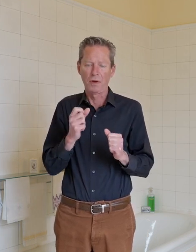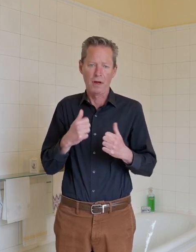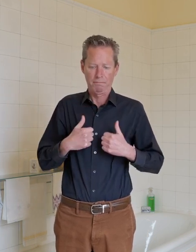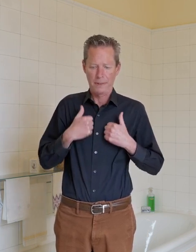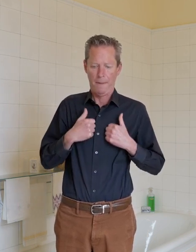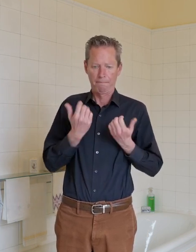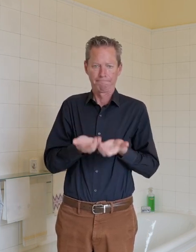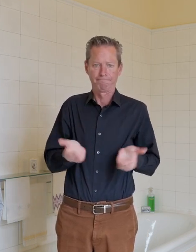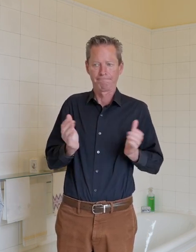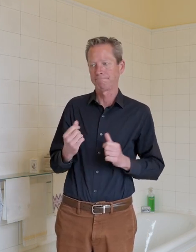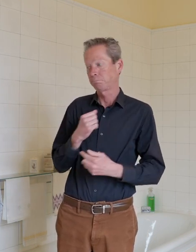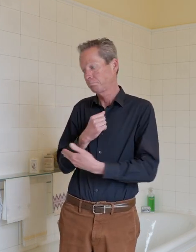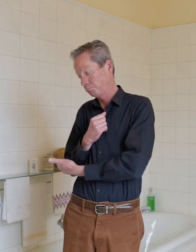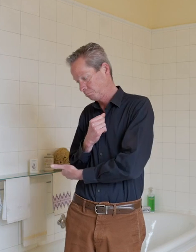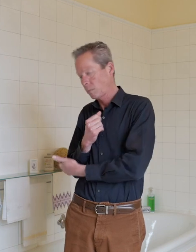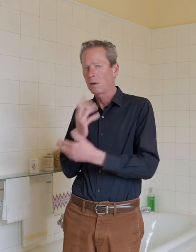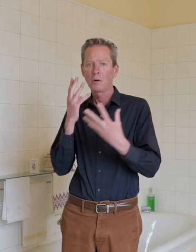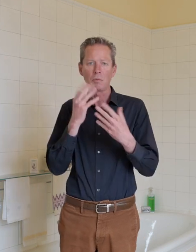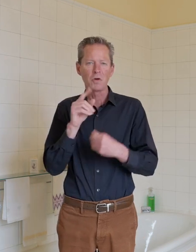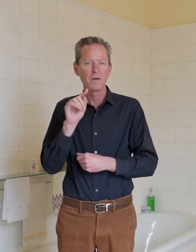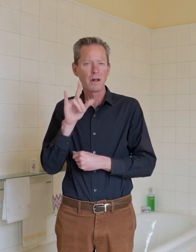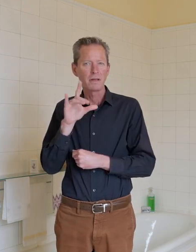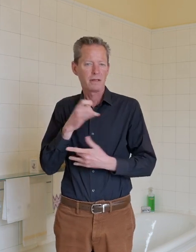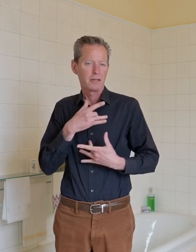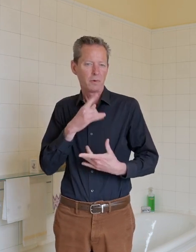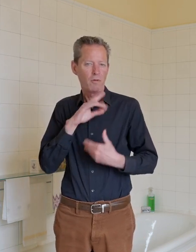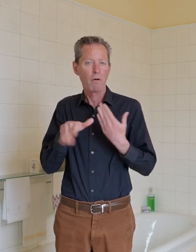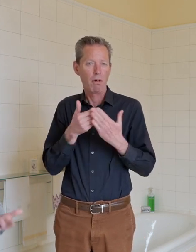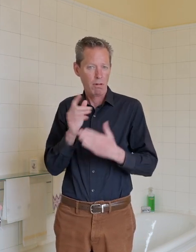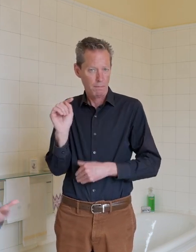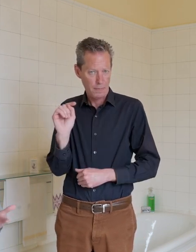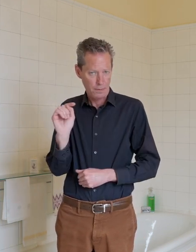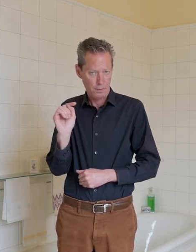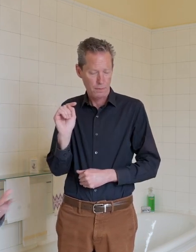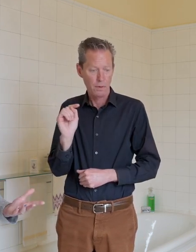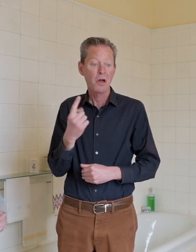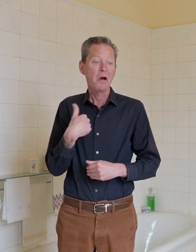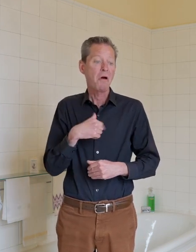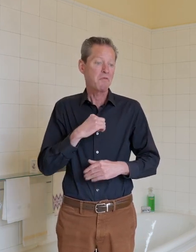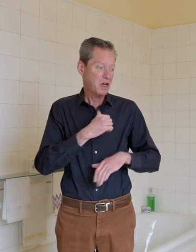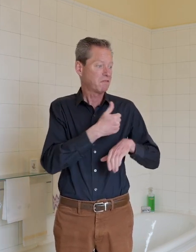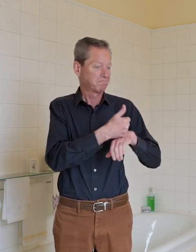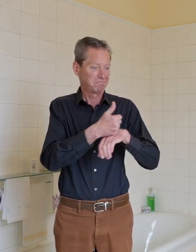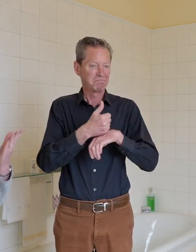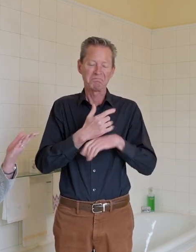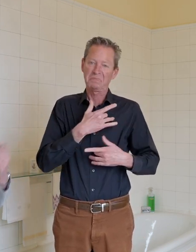the beautiful tiles that were typical of all the bathrooms. We have outfitted it with the typical linens and medicines